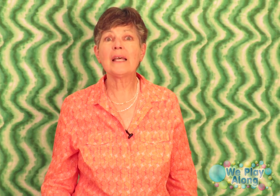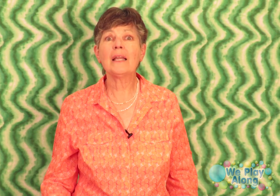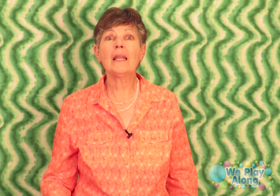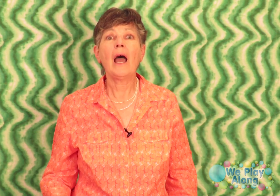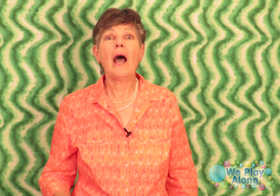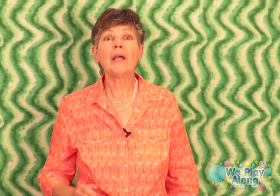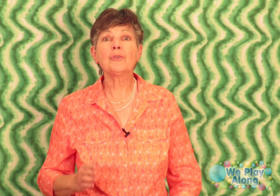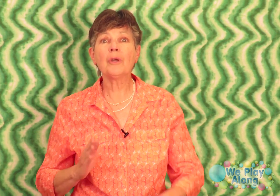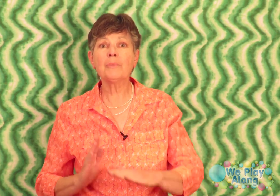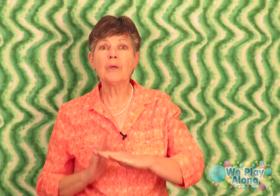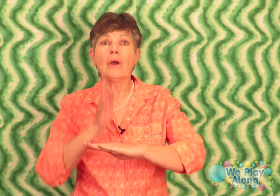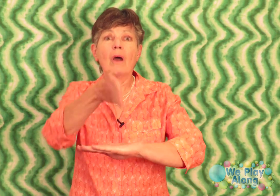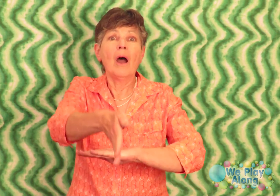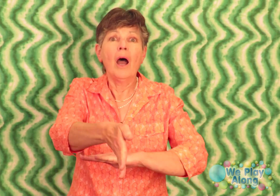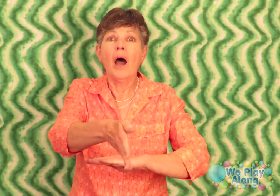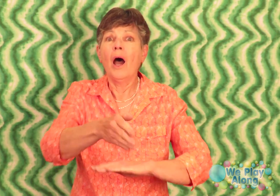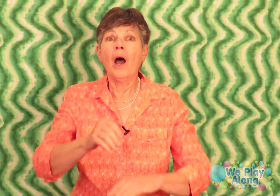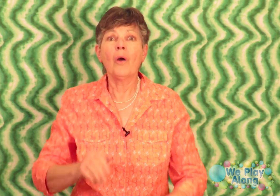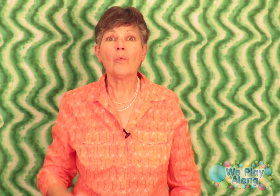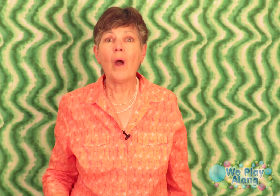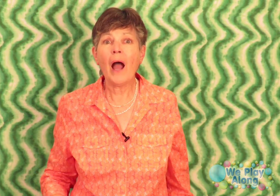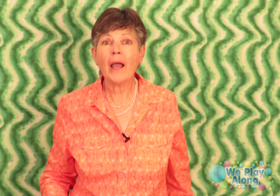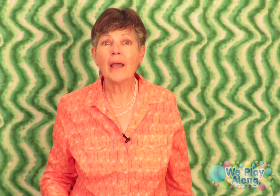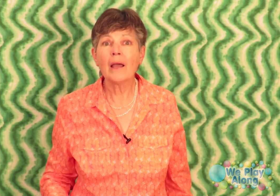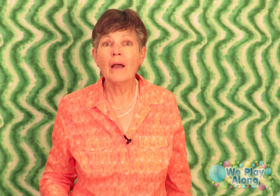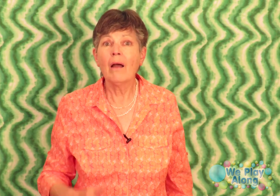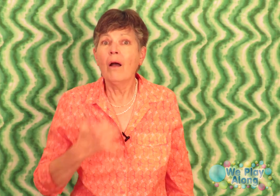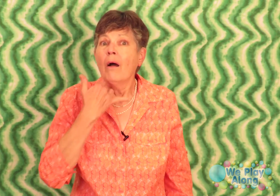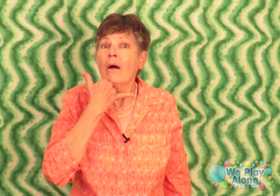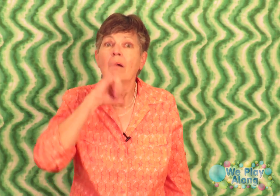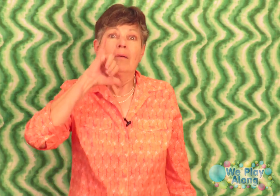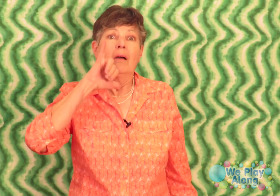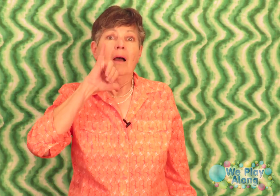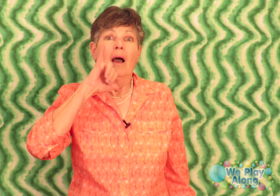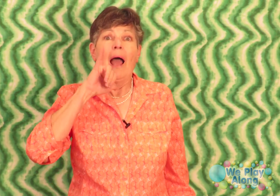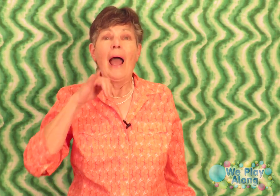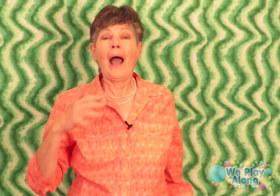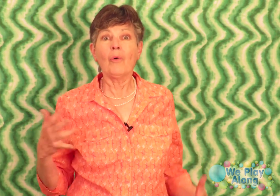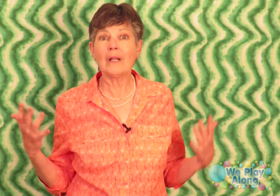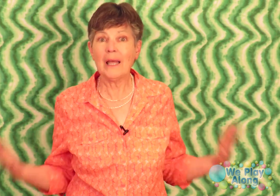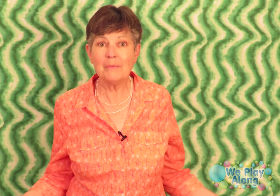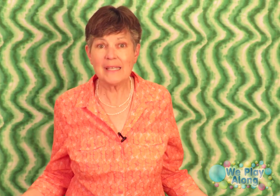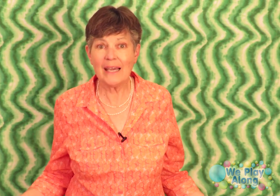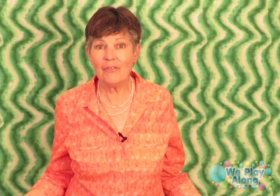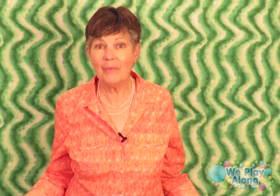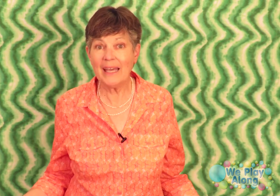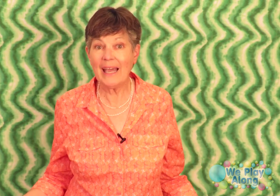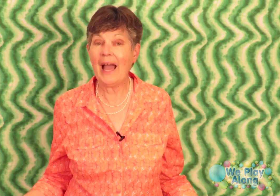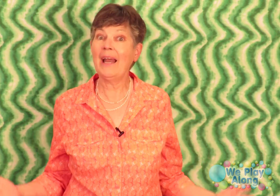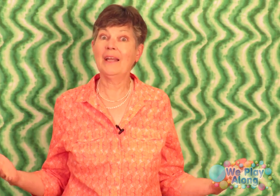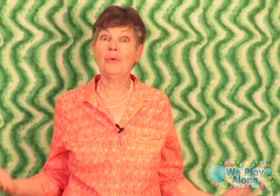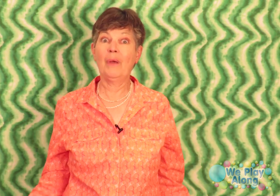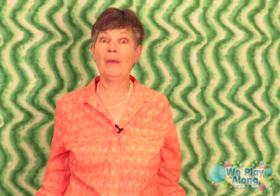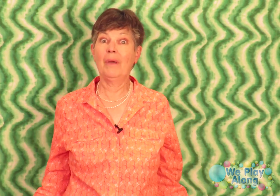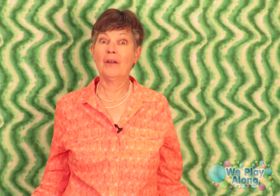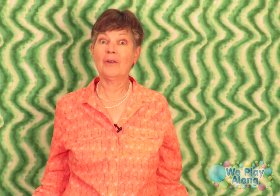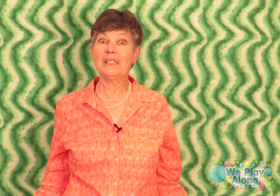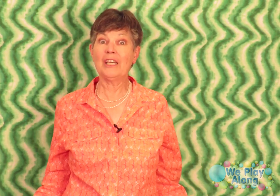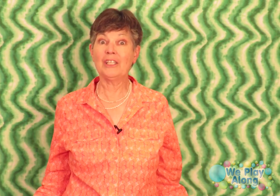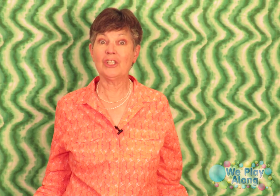sudden I tripped a rock how clumsy of me I need to pay better attention